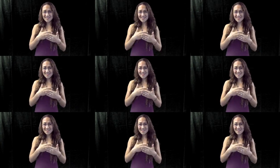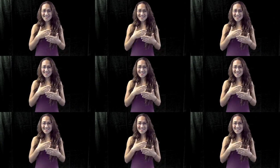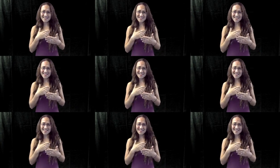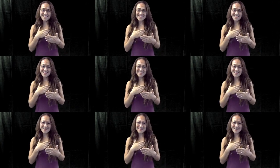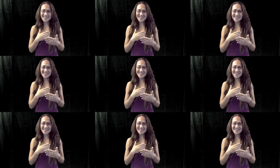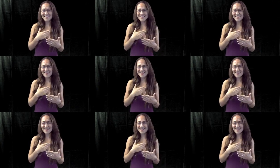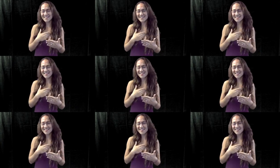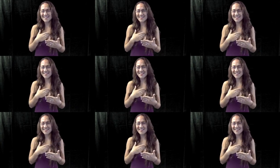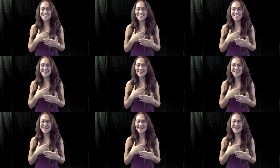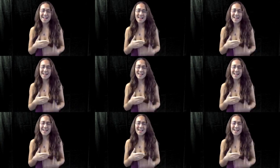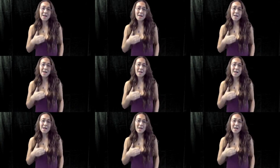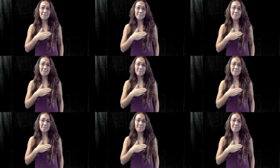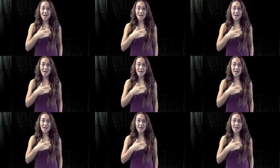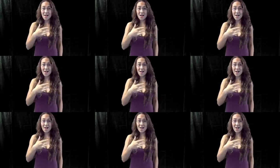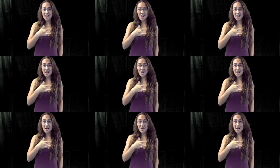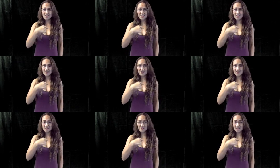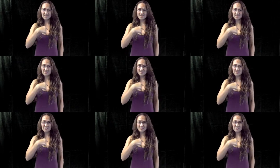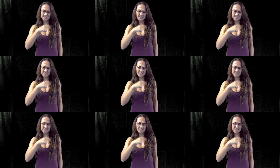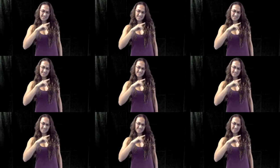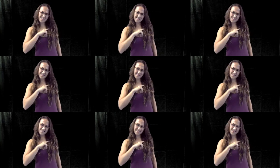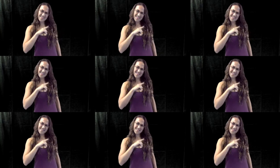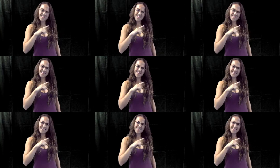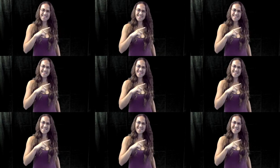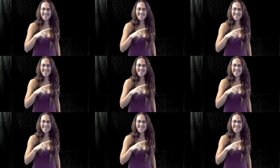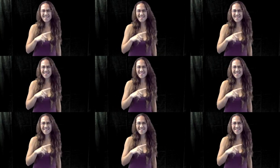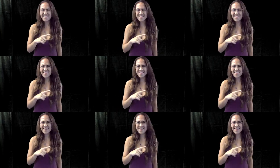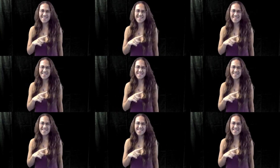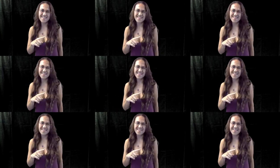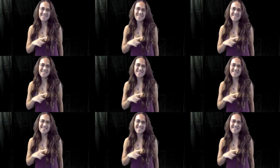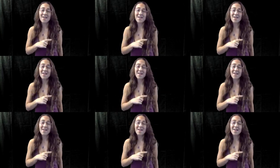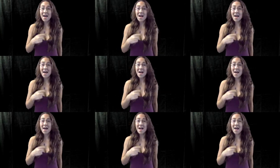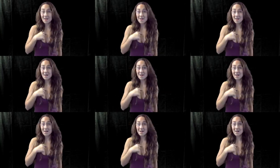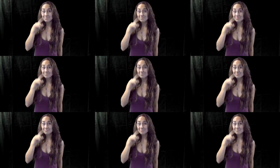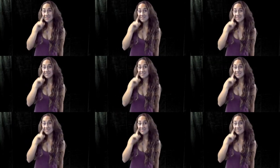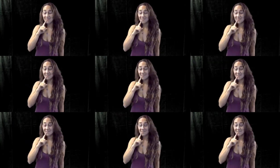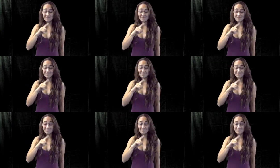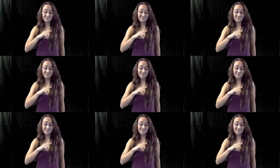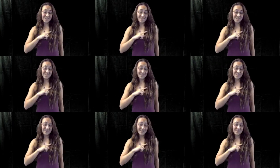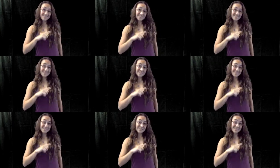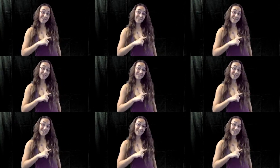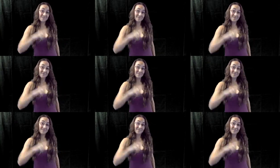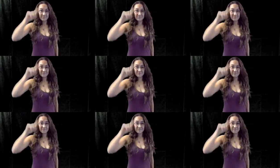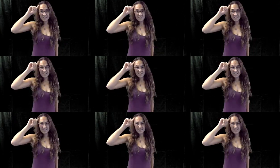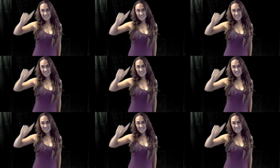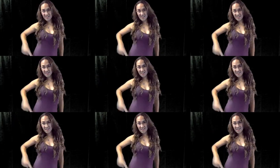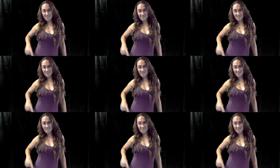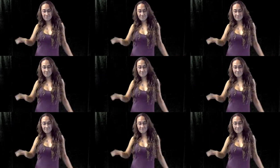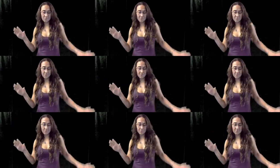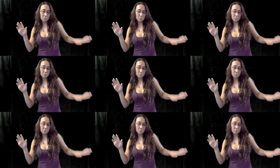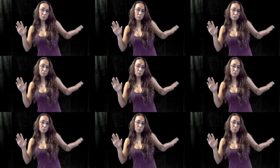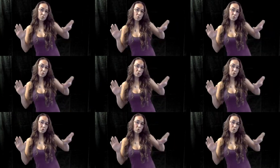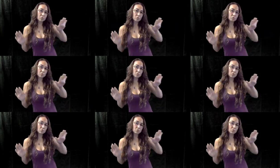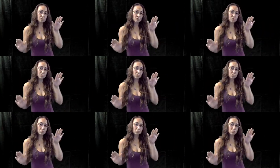come... My eyes come... I'm done... I'm done... My...